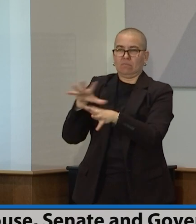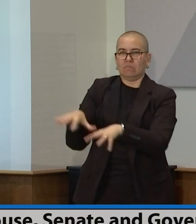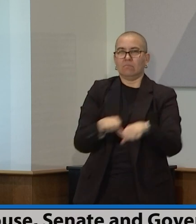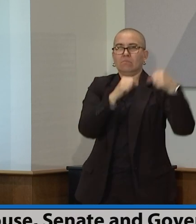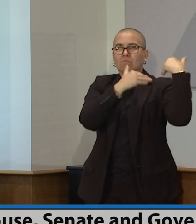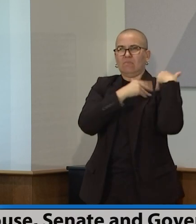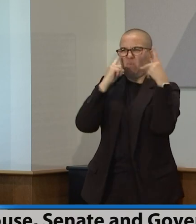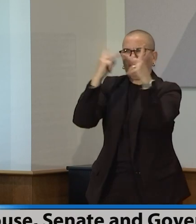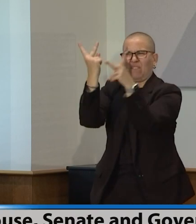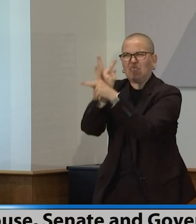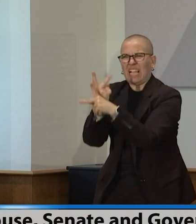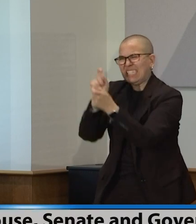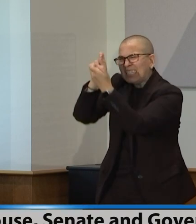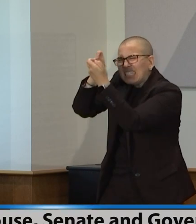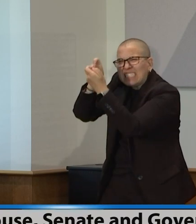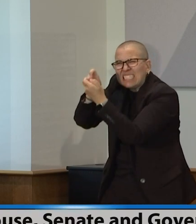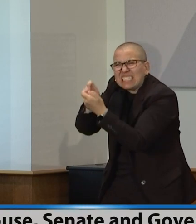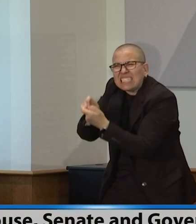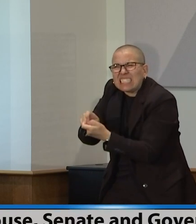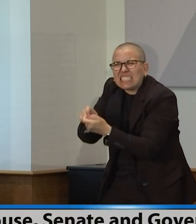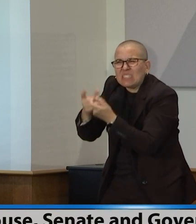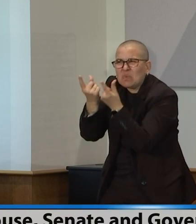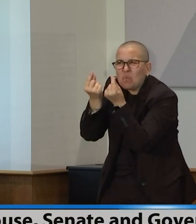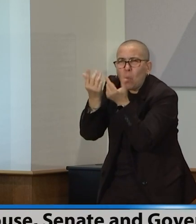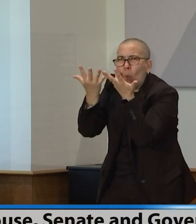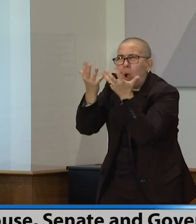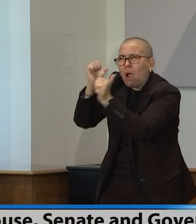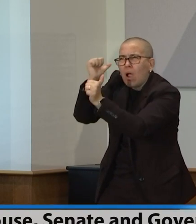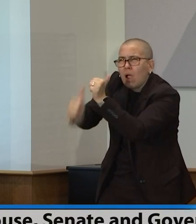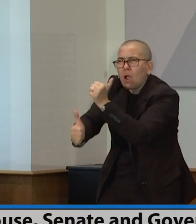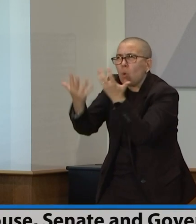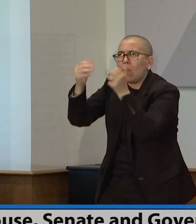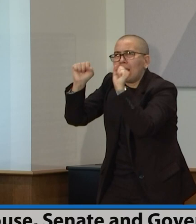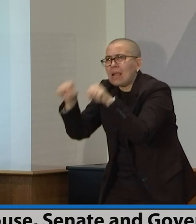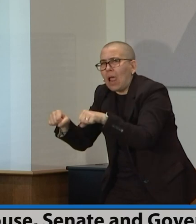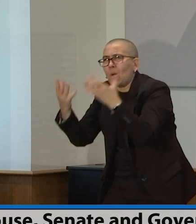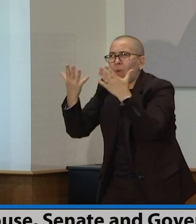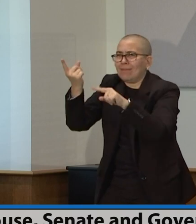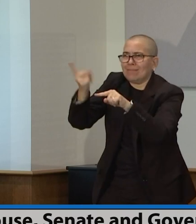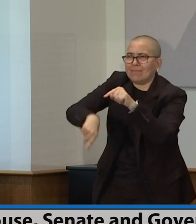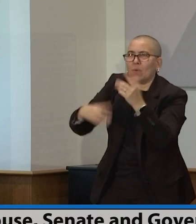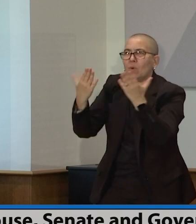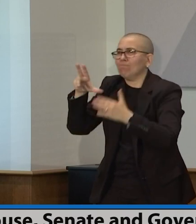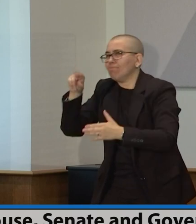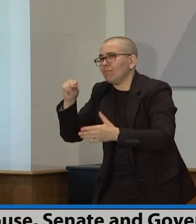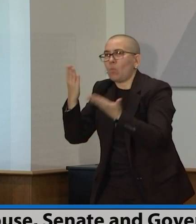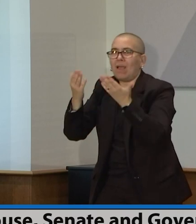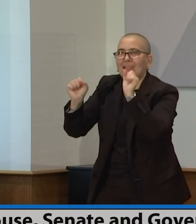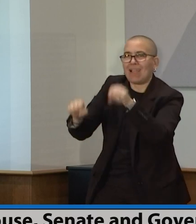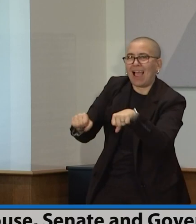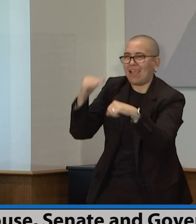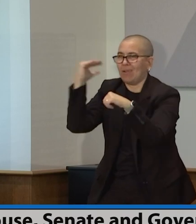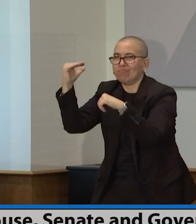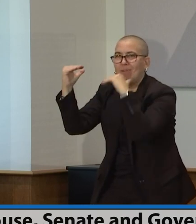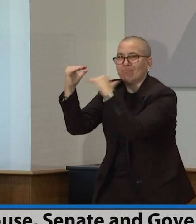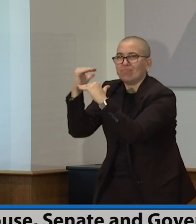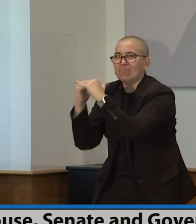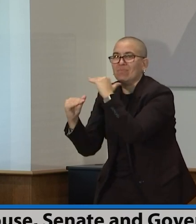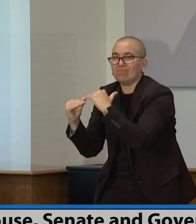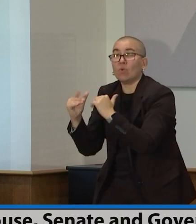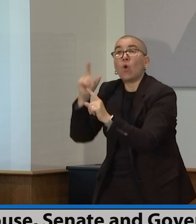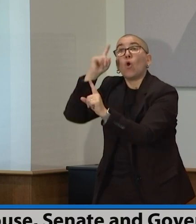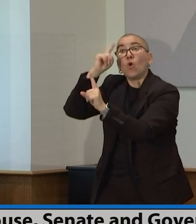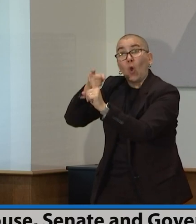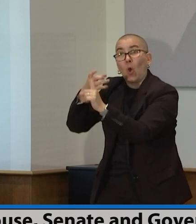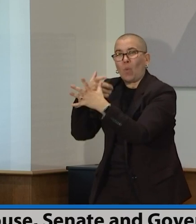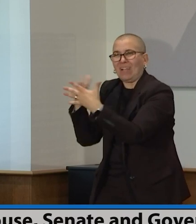robust conversations around different areas. And certainly the move towards decarbonization and clean cars will be a piece of that.